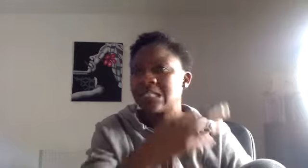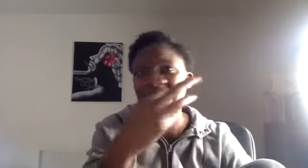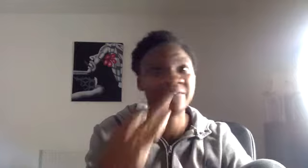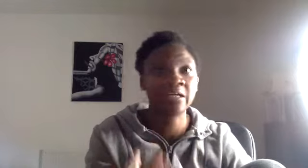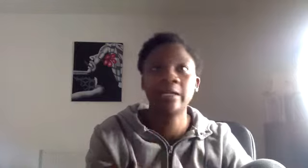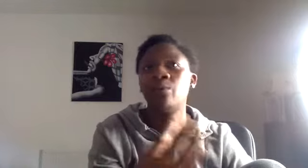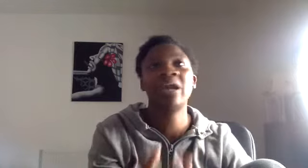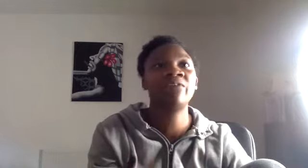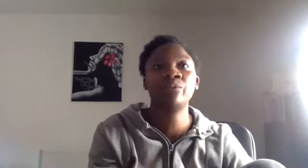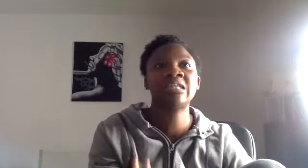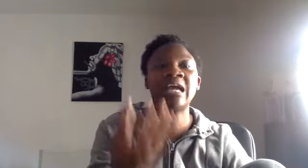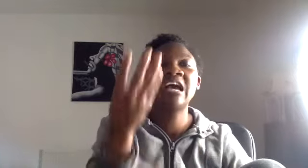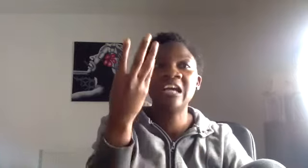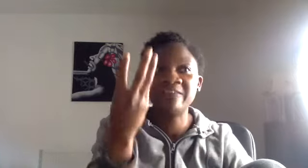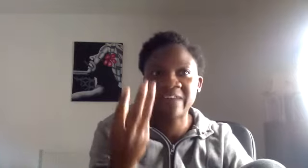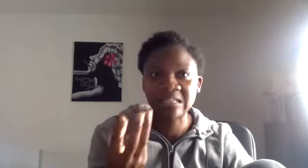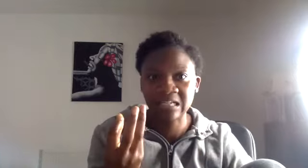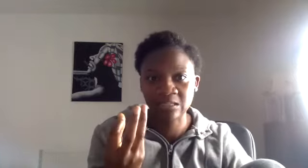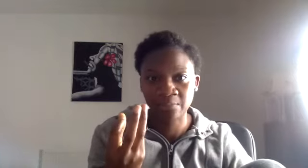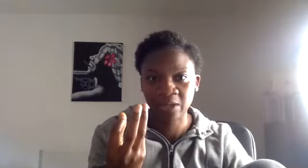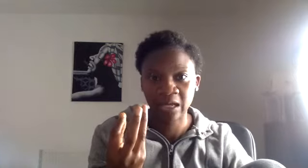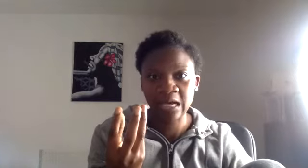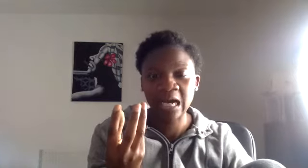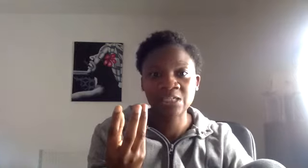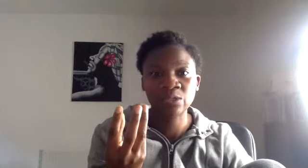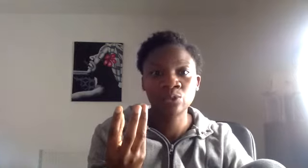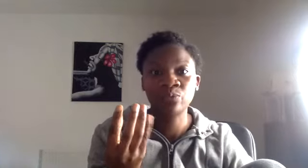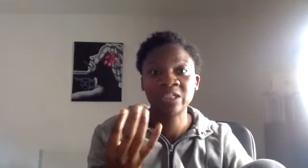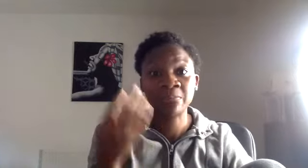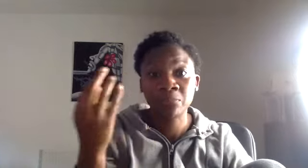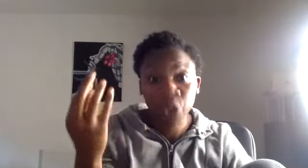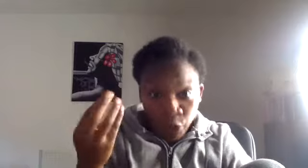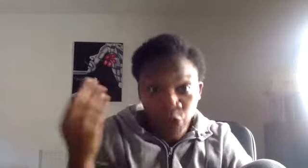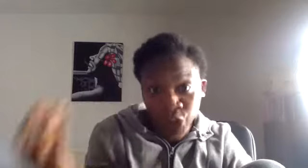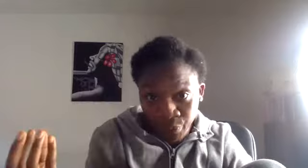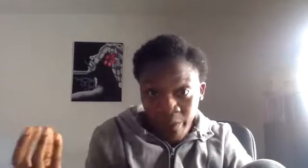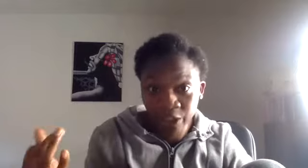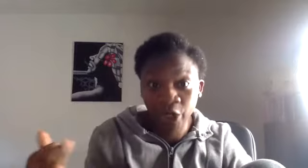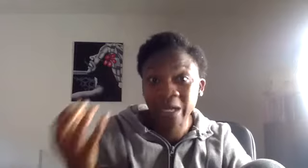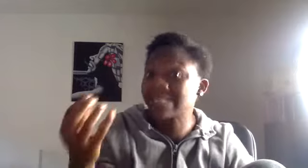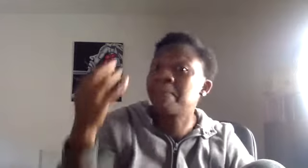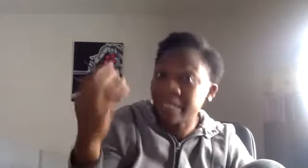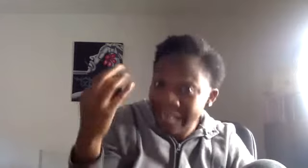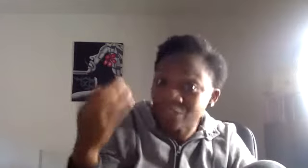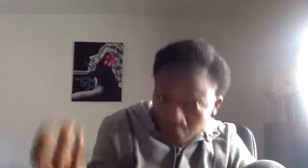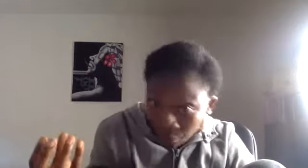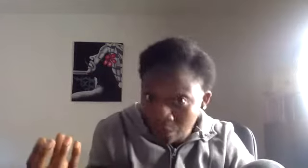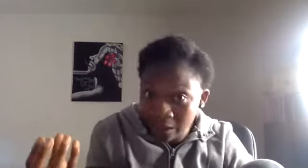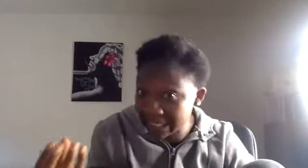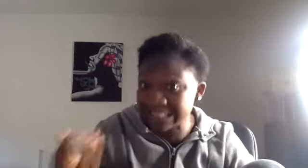significantly, or whatever you want to say, invested in something, as a result of what it could do, you know, its potential, because it hasn't